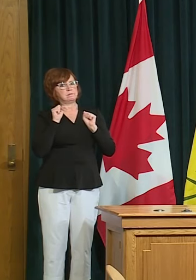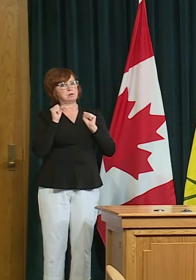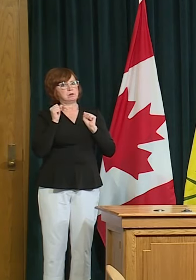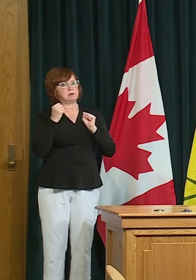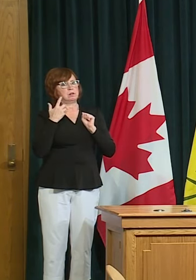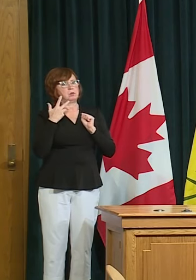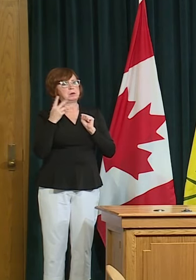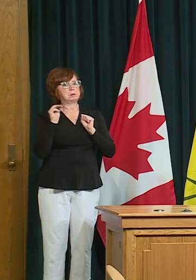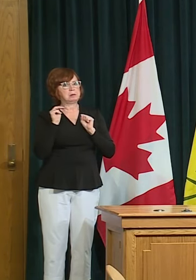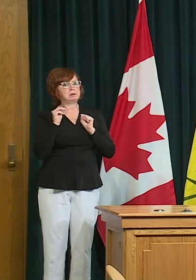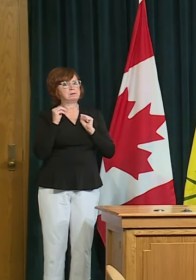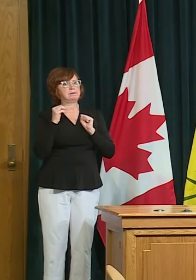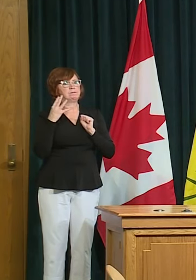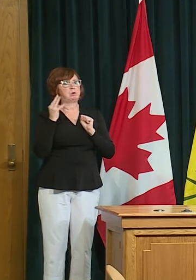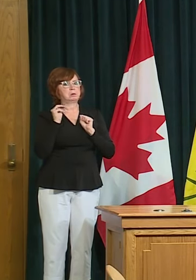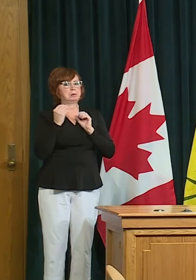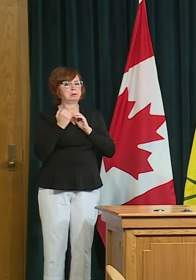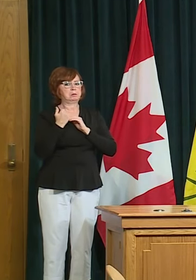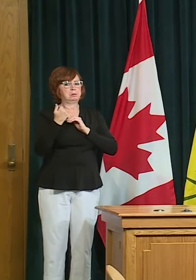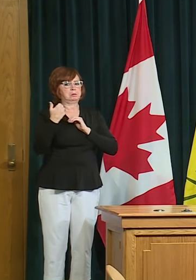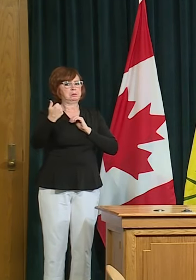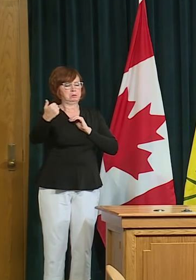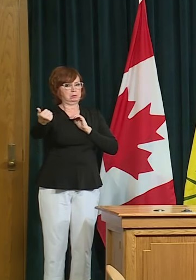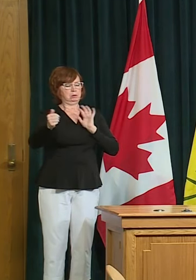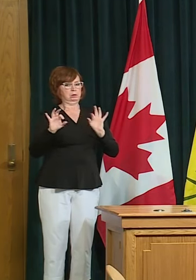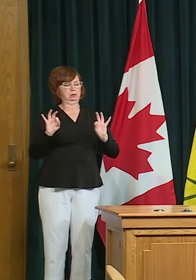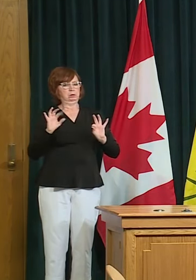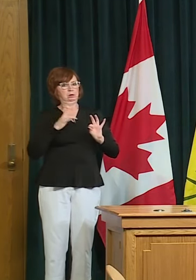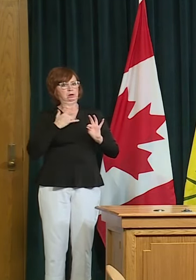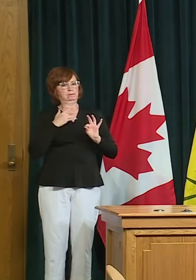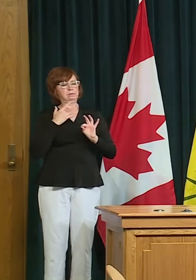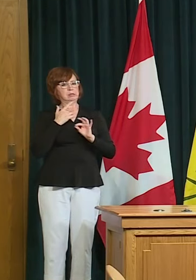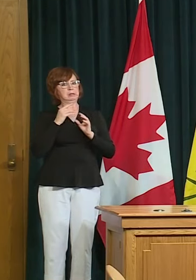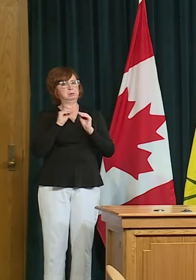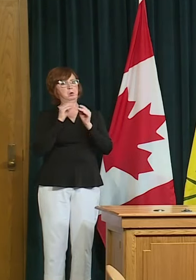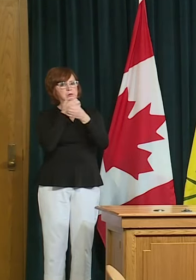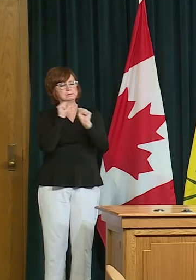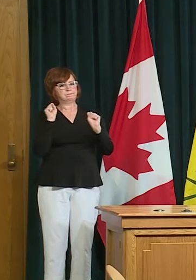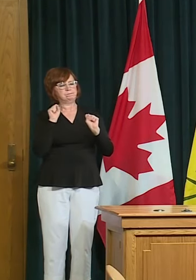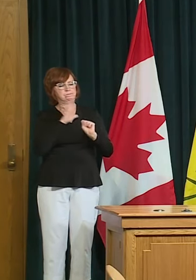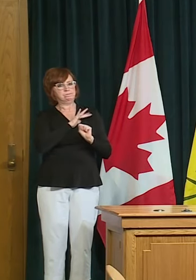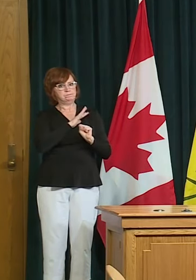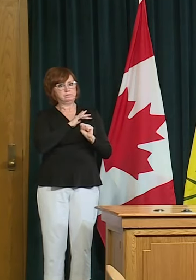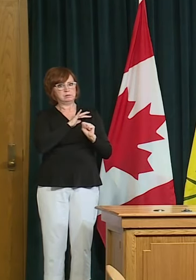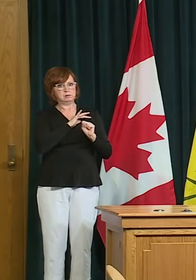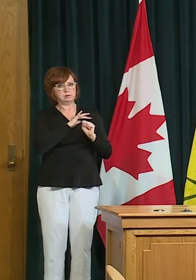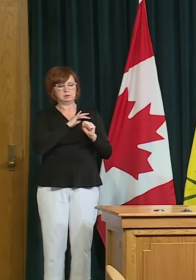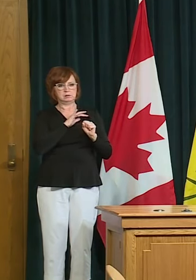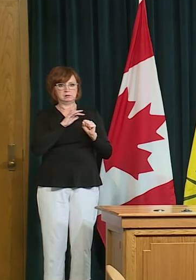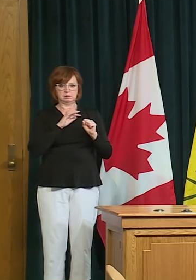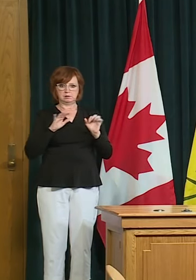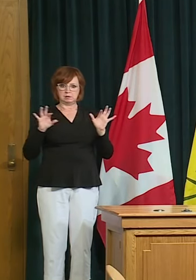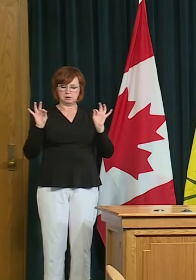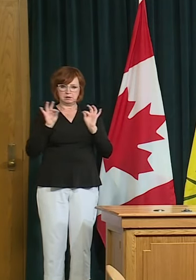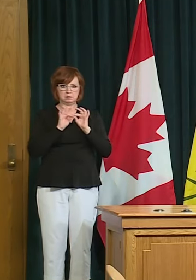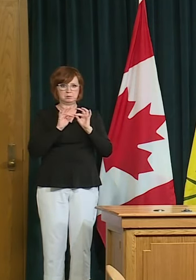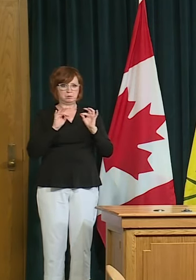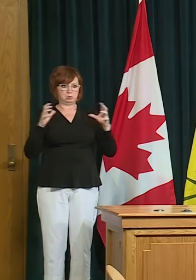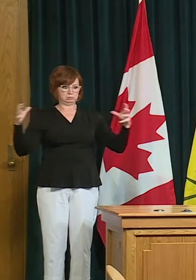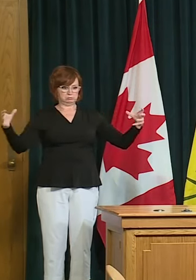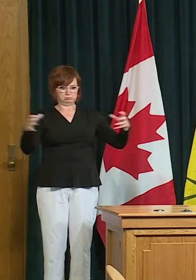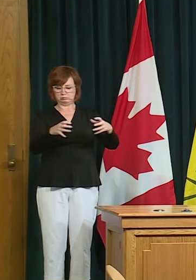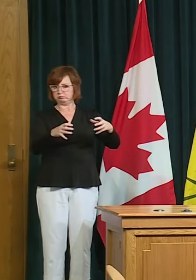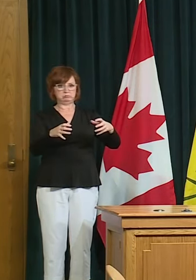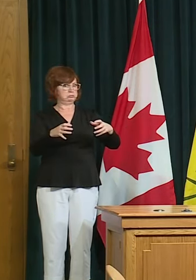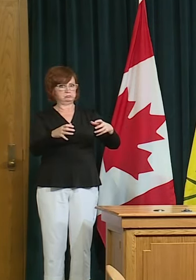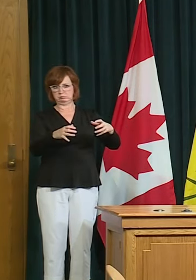be you know several dozen people out in a green area but having more separation is important not clustering together not of course even if you